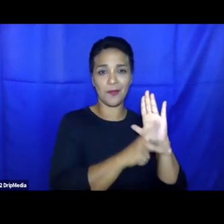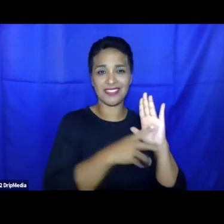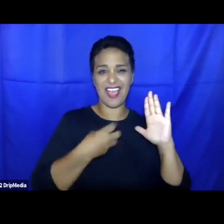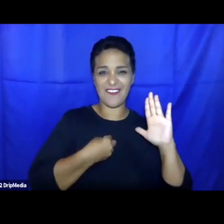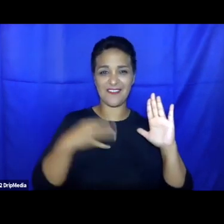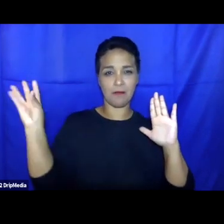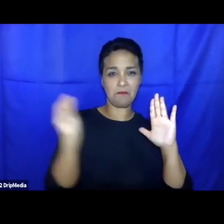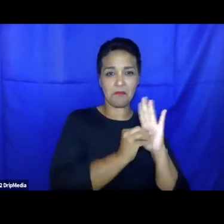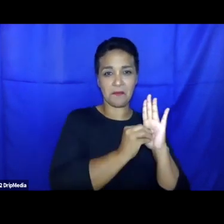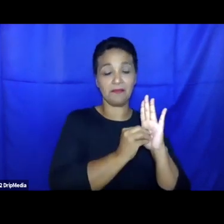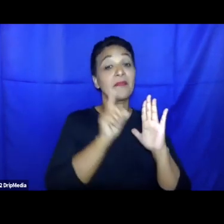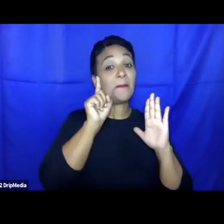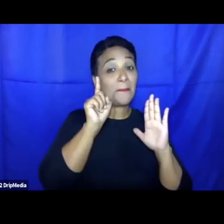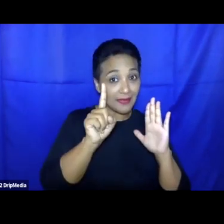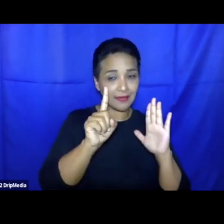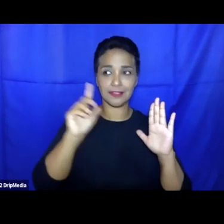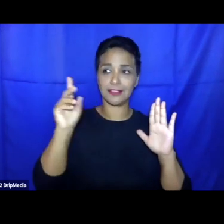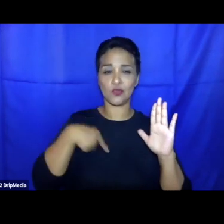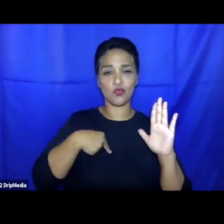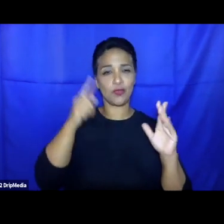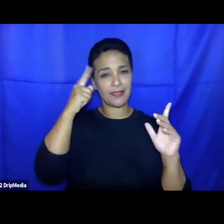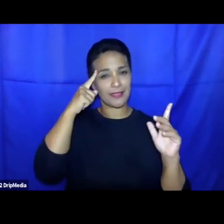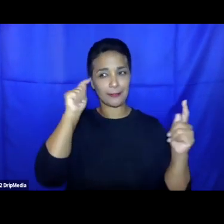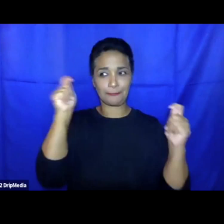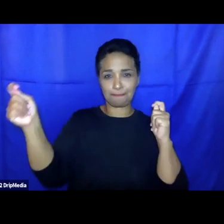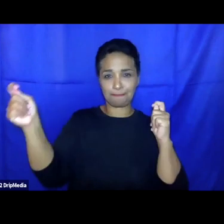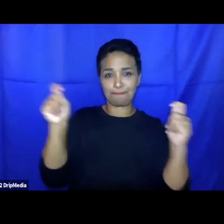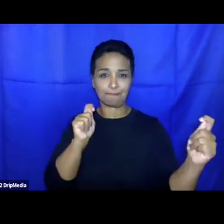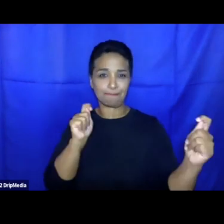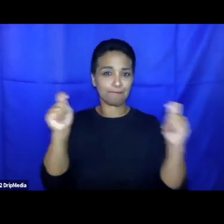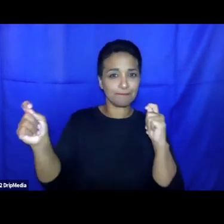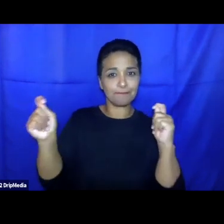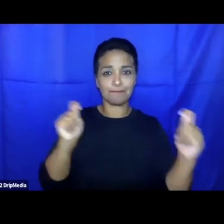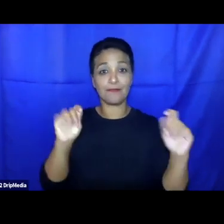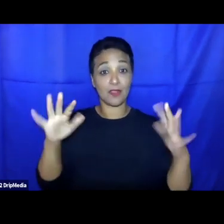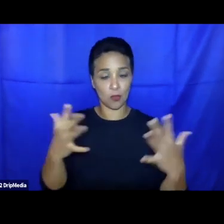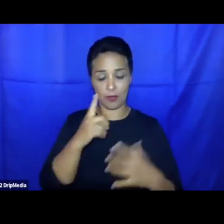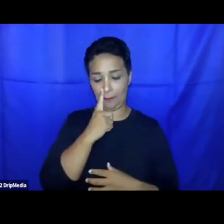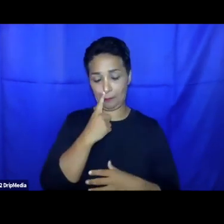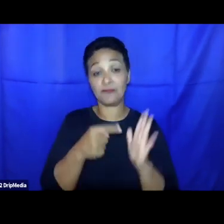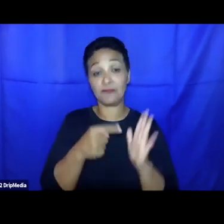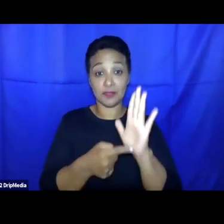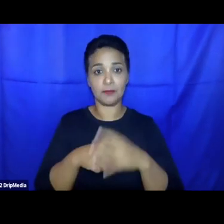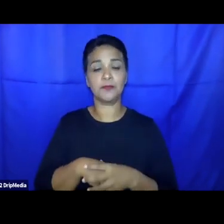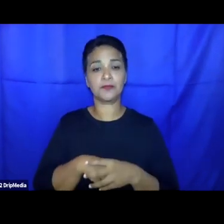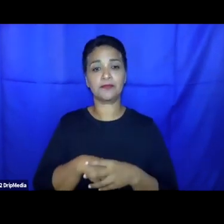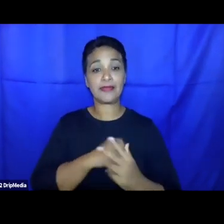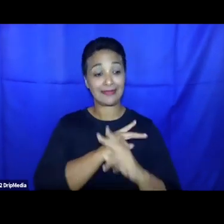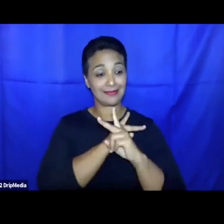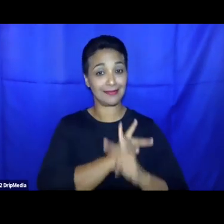transference back and forth. Let me just start with the safe third country agreement between Canada and the United States. It looks